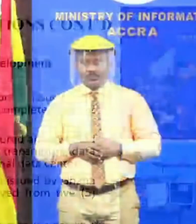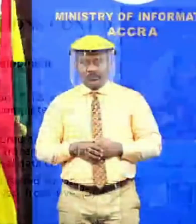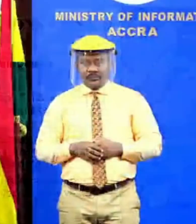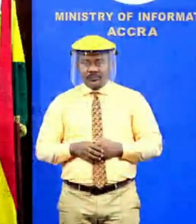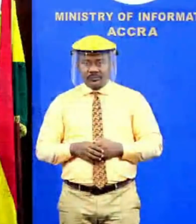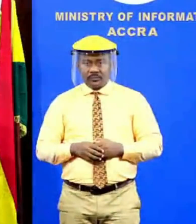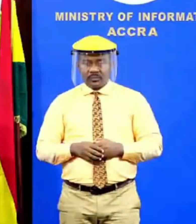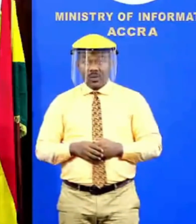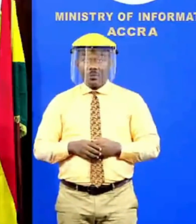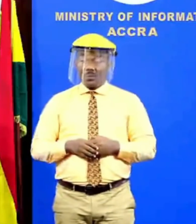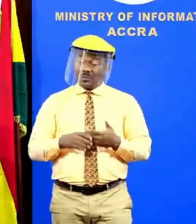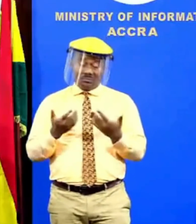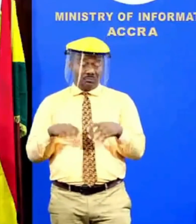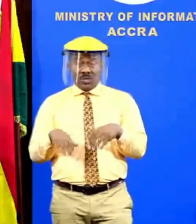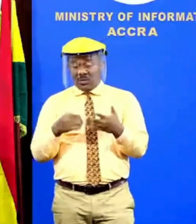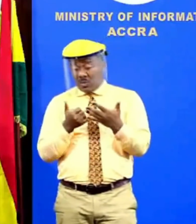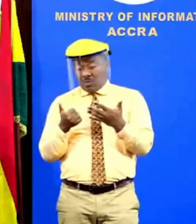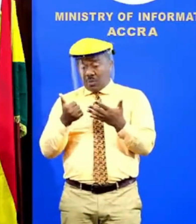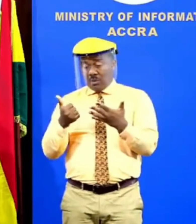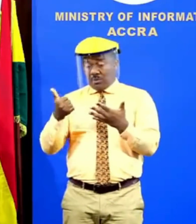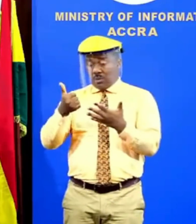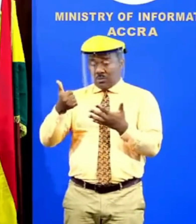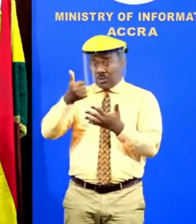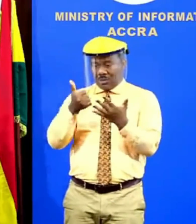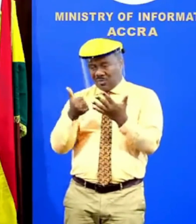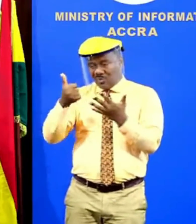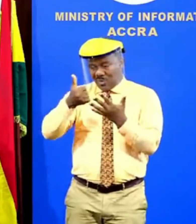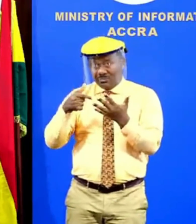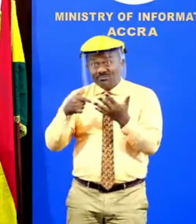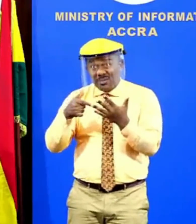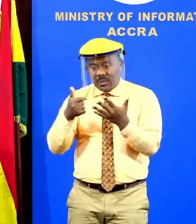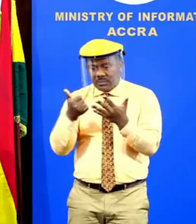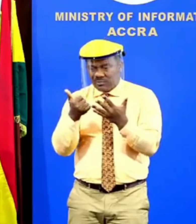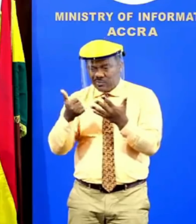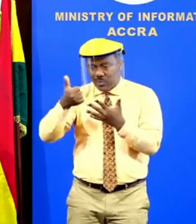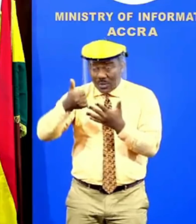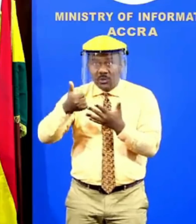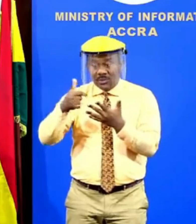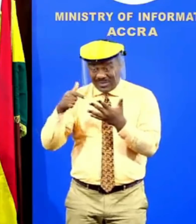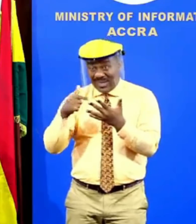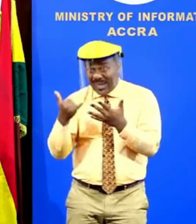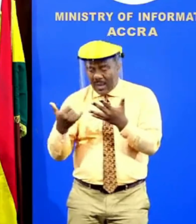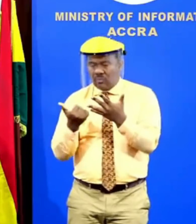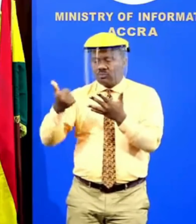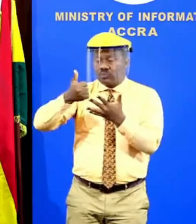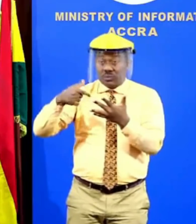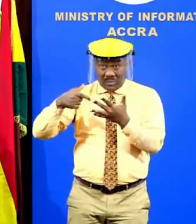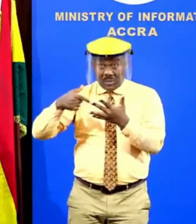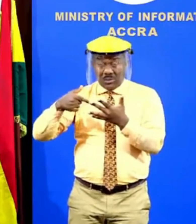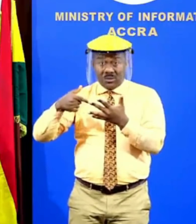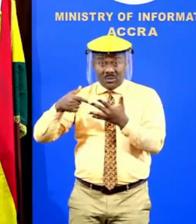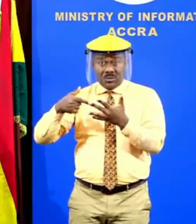bypassed state one in our program and we are in state two, which means we have posted,